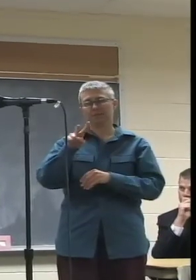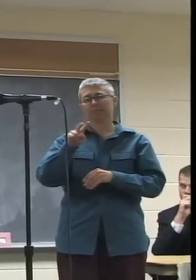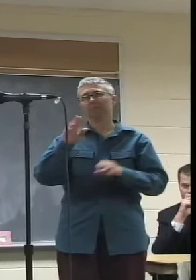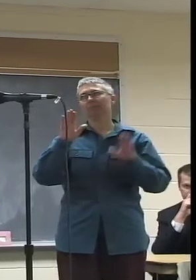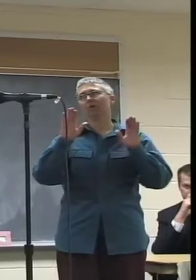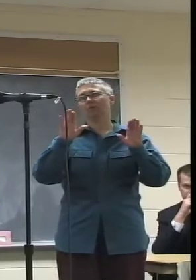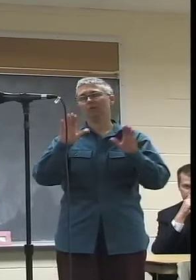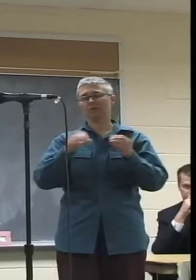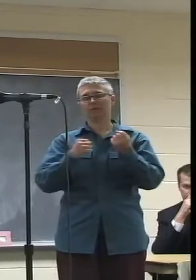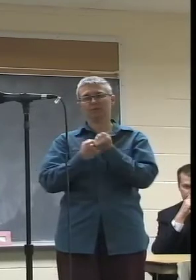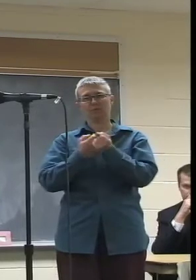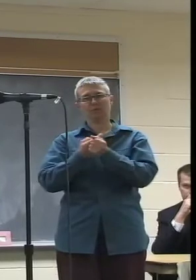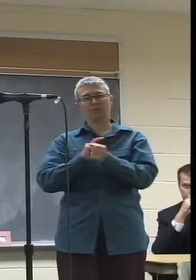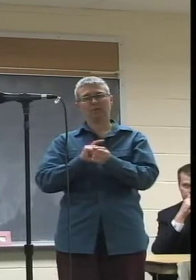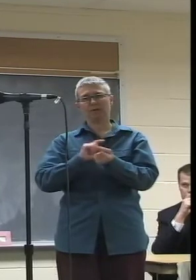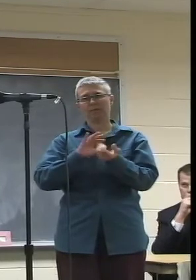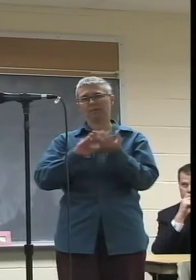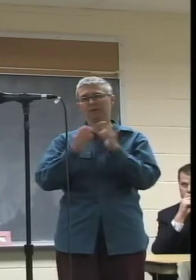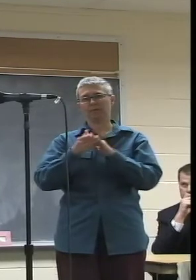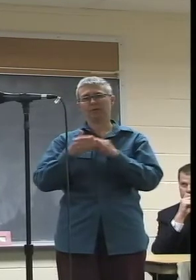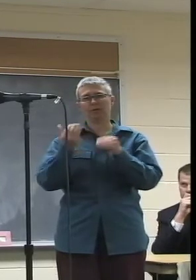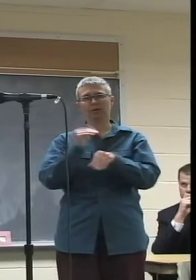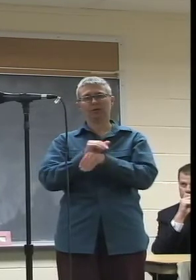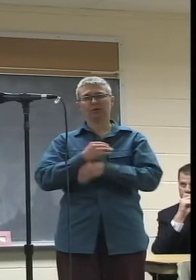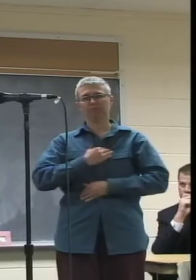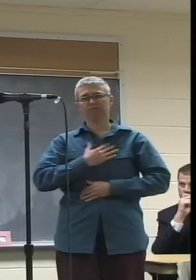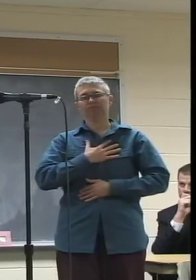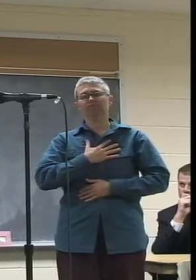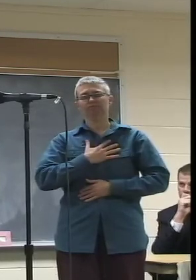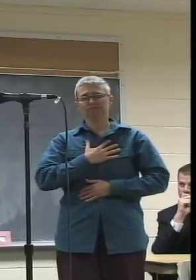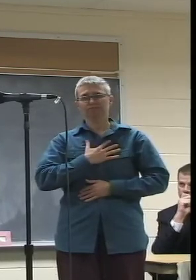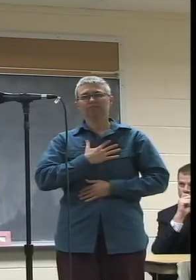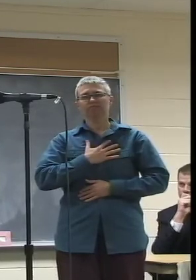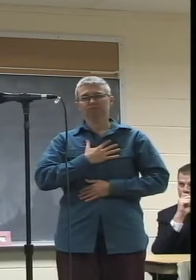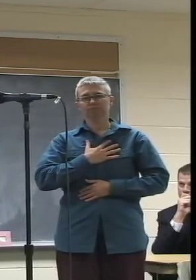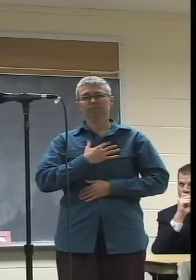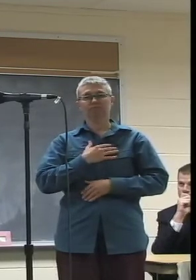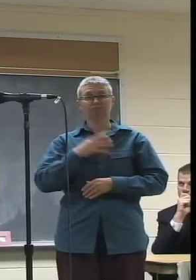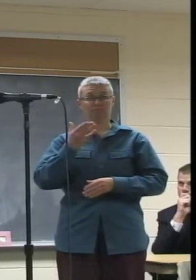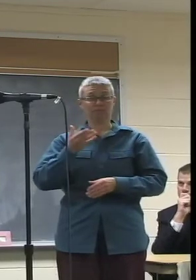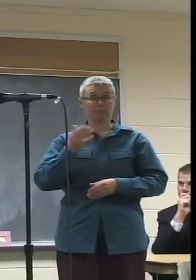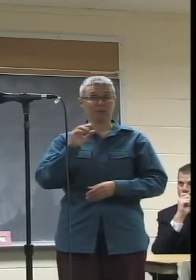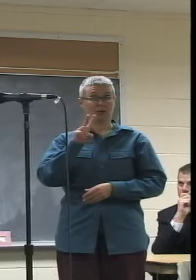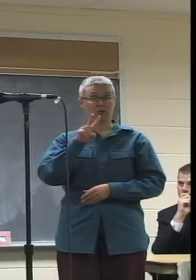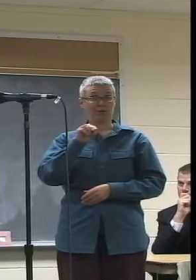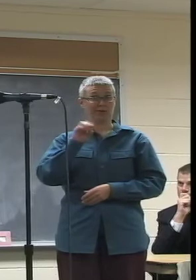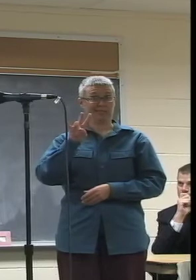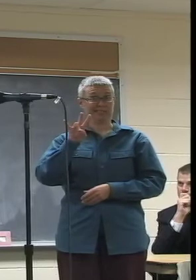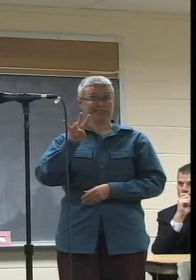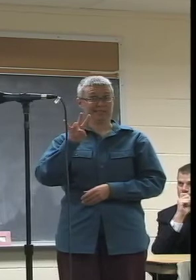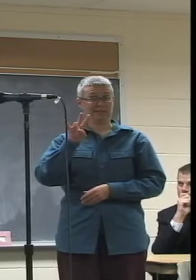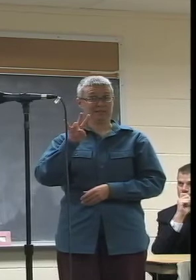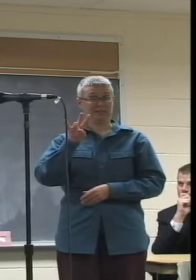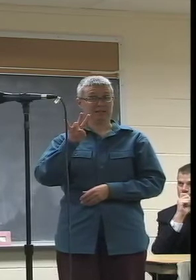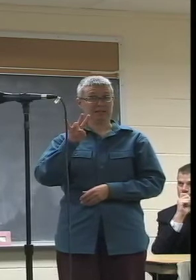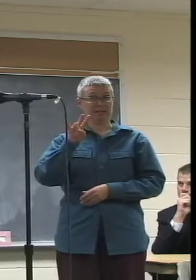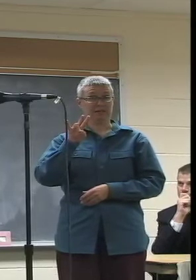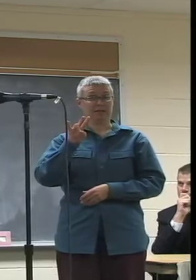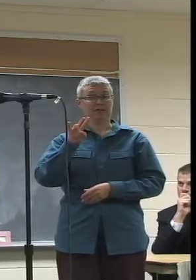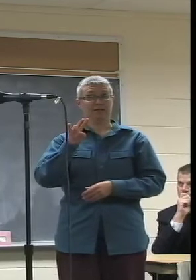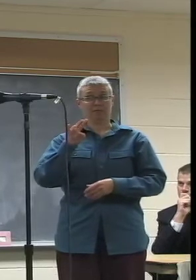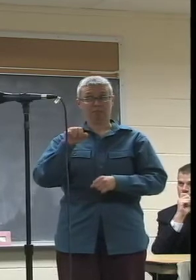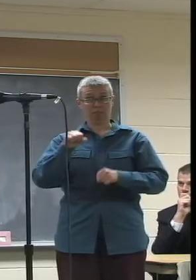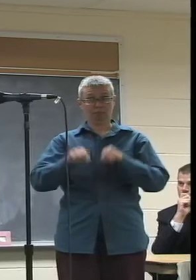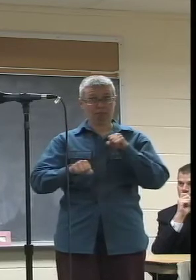come out of the community tonight, especially considering that in 2007 there was some question as to how viable